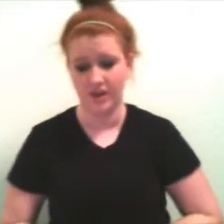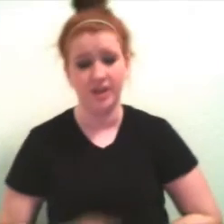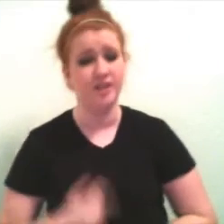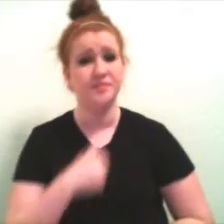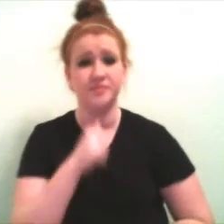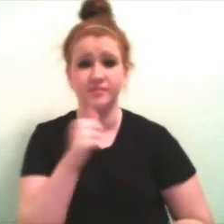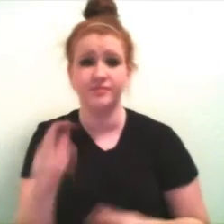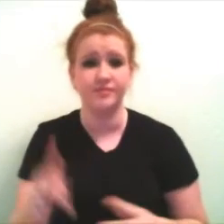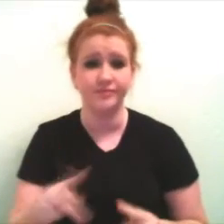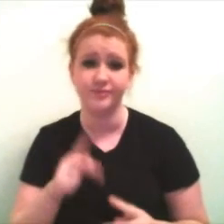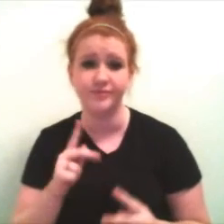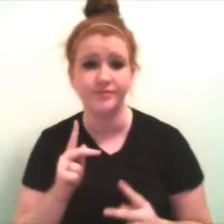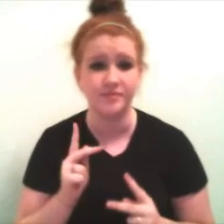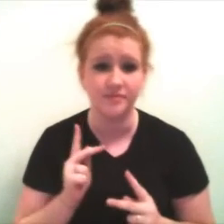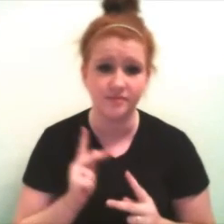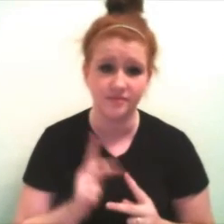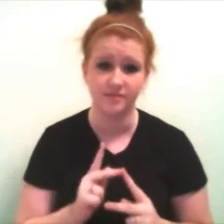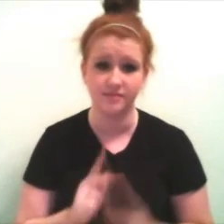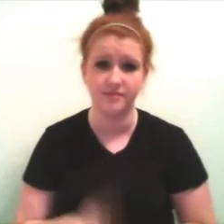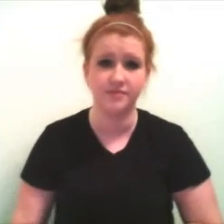it's where my demons are.